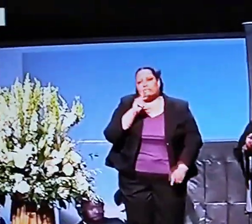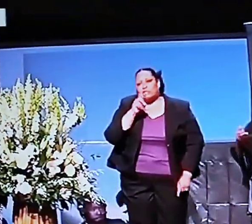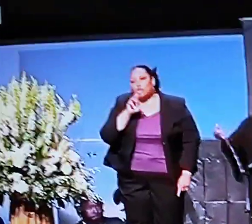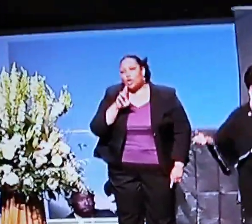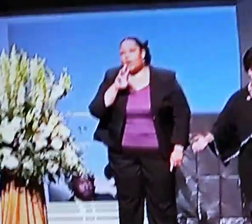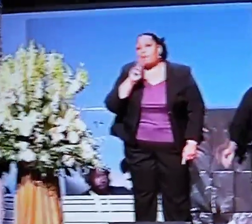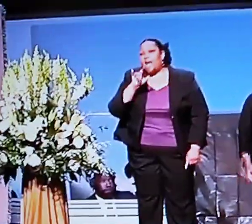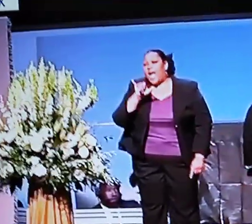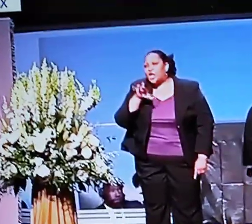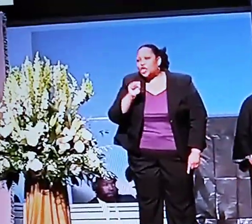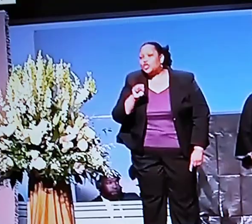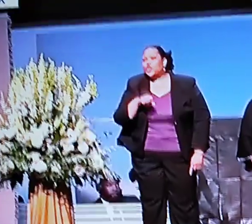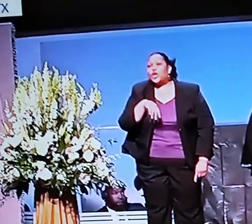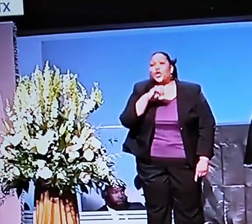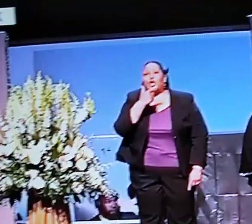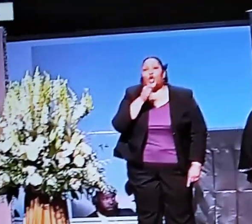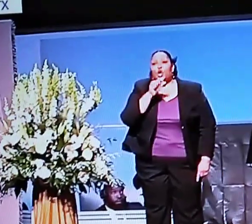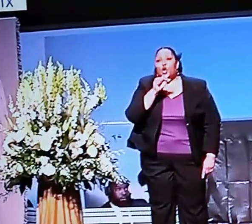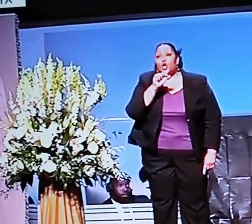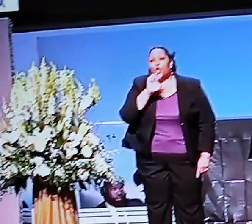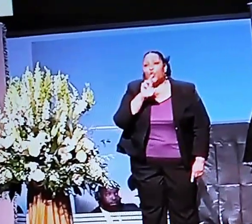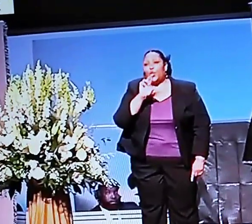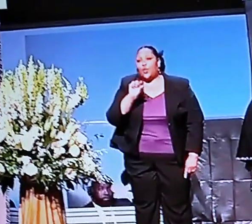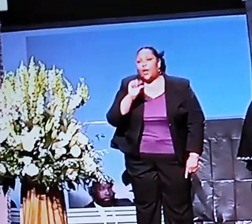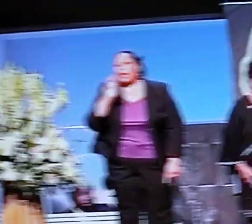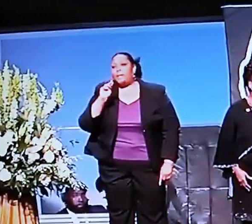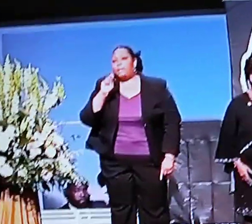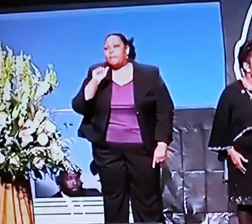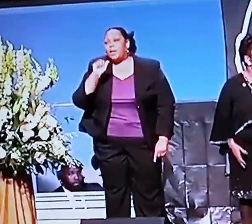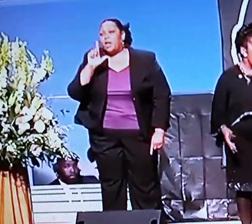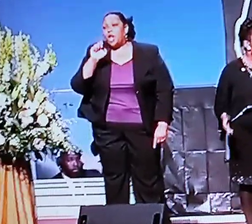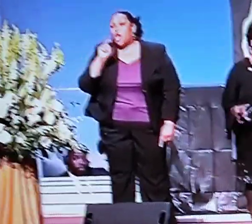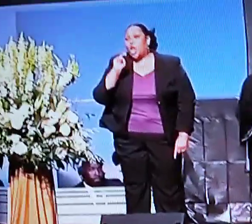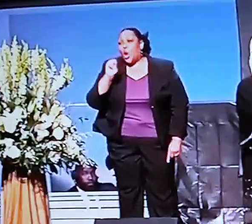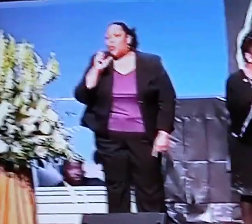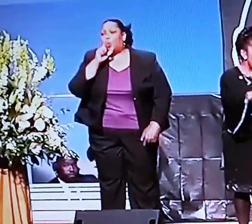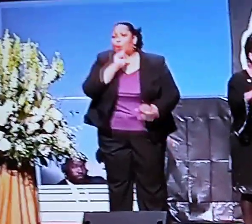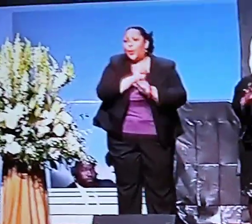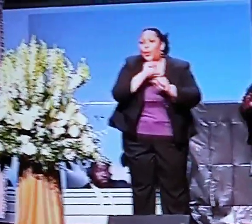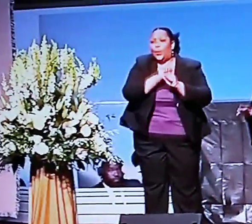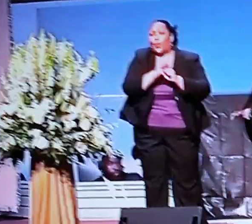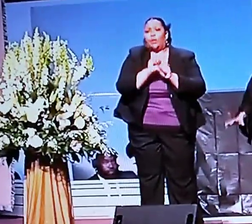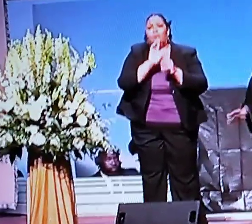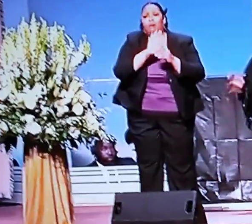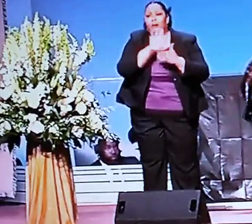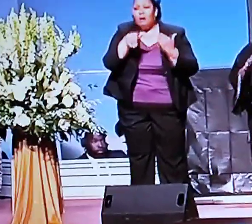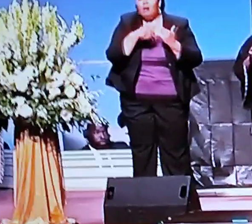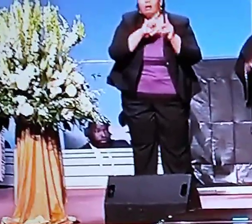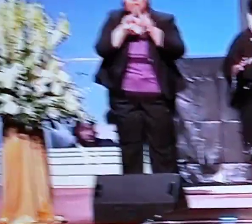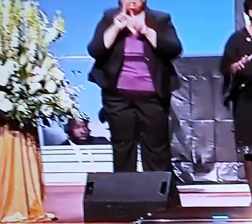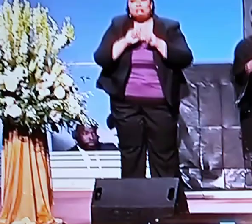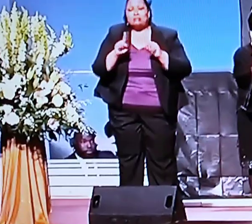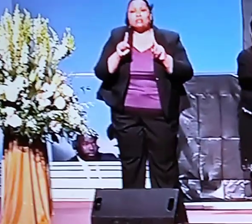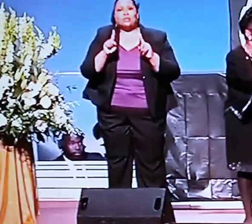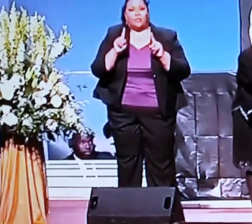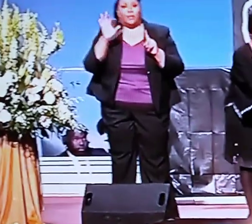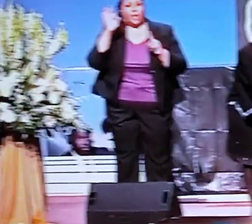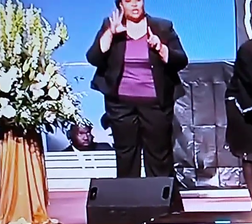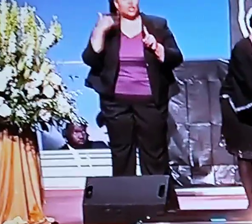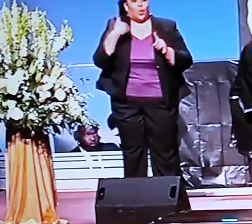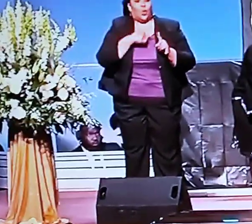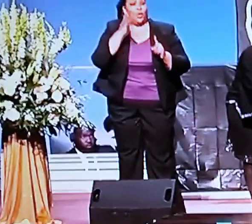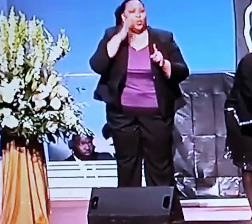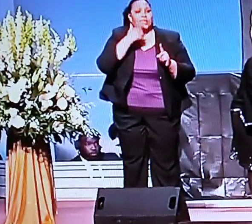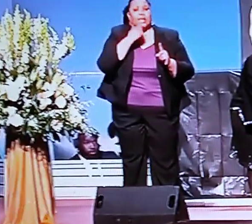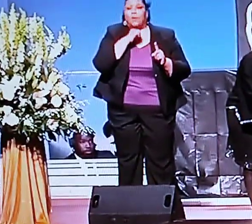Grant Malone, who works in this venue, all of these pastors. What we say is that we will